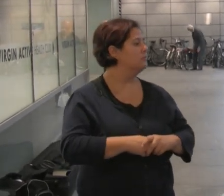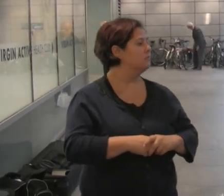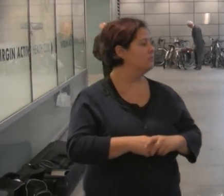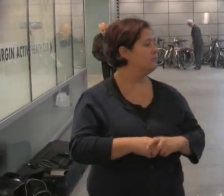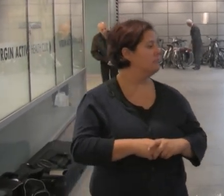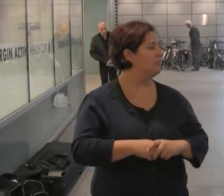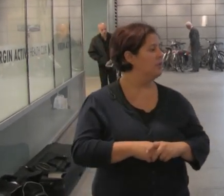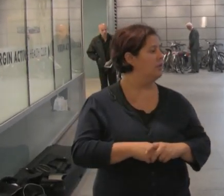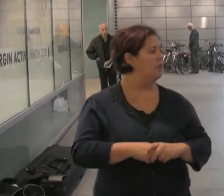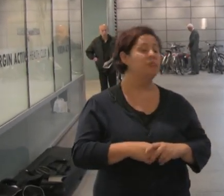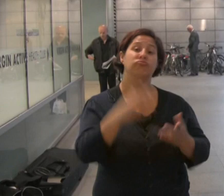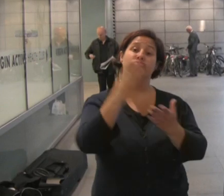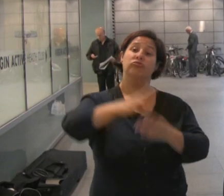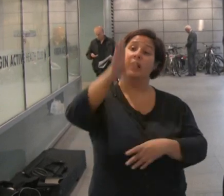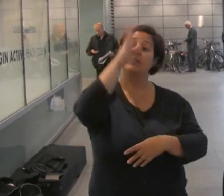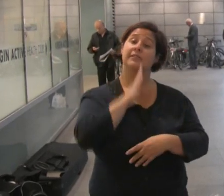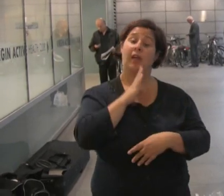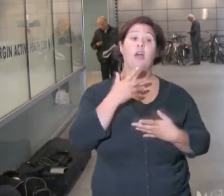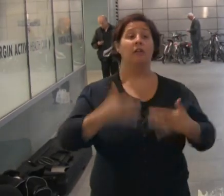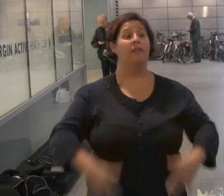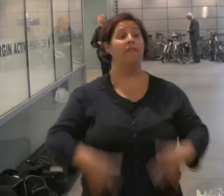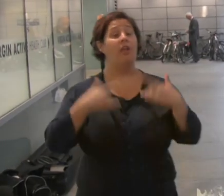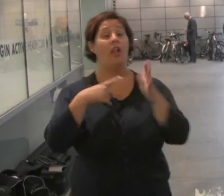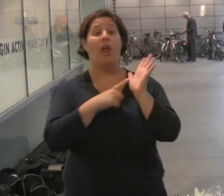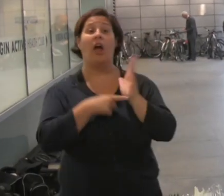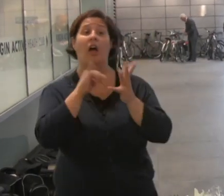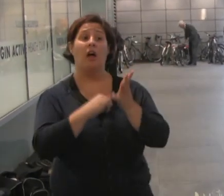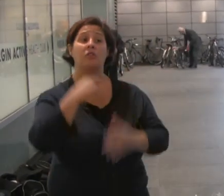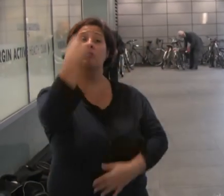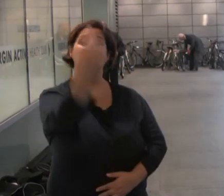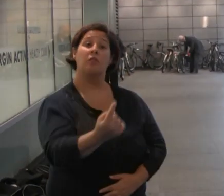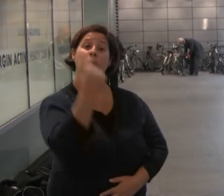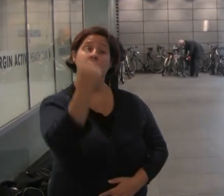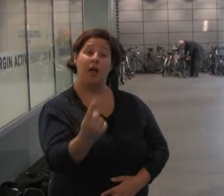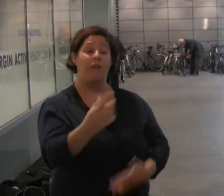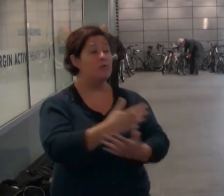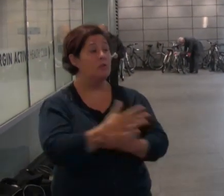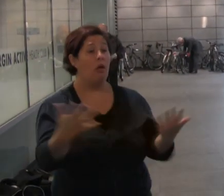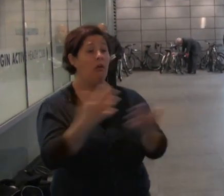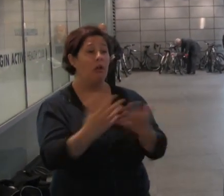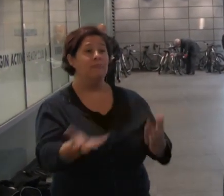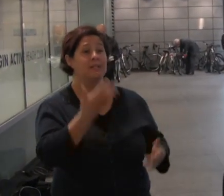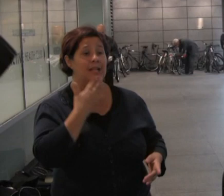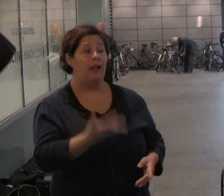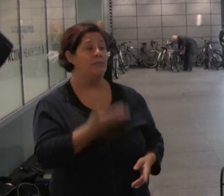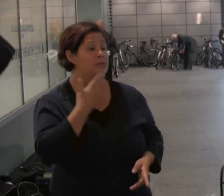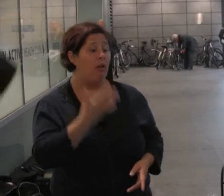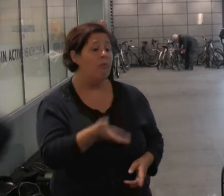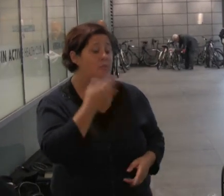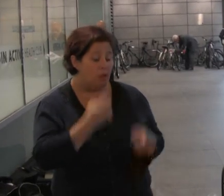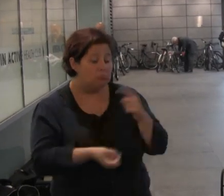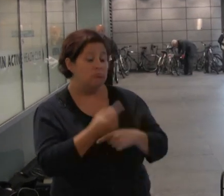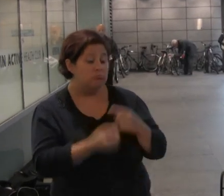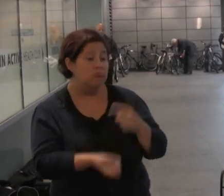It is of great sadness to us that Atos are making so many mistakes and causing